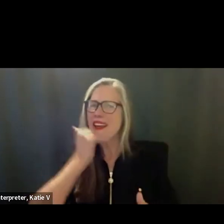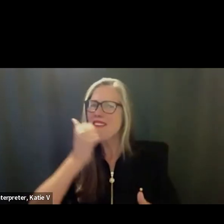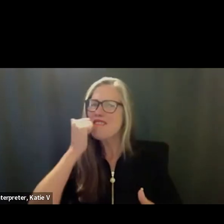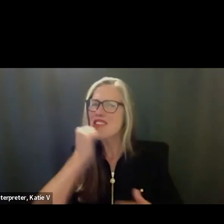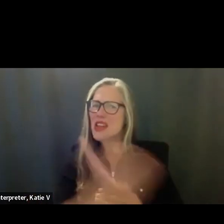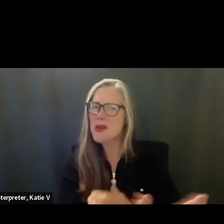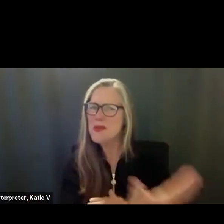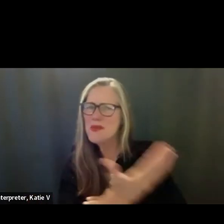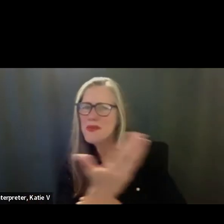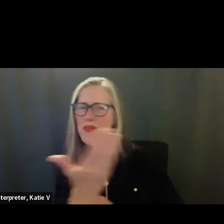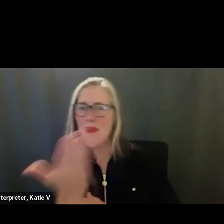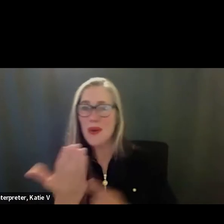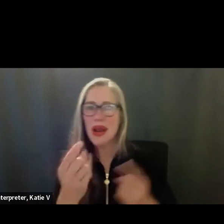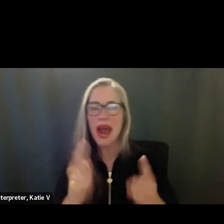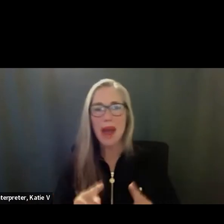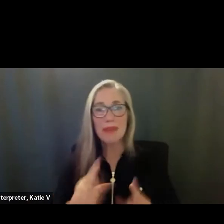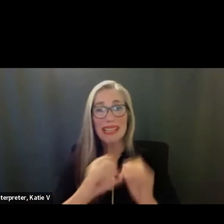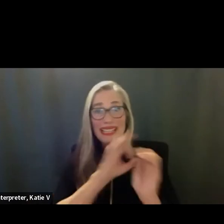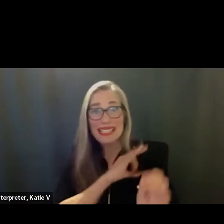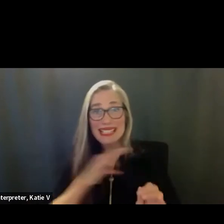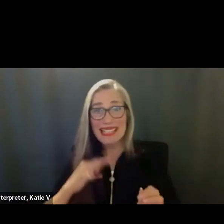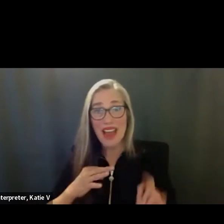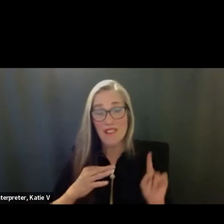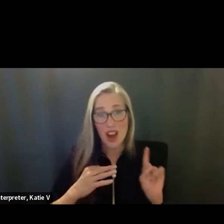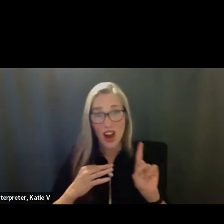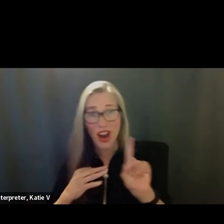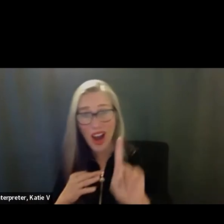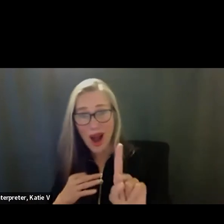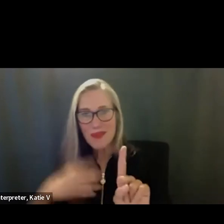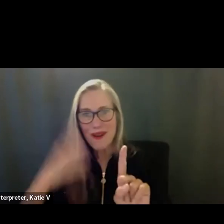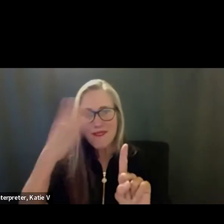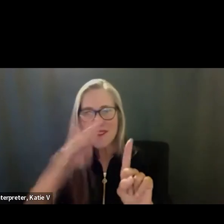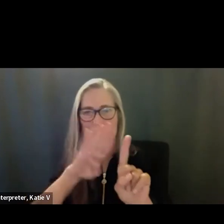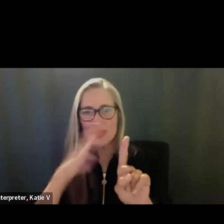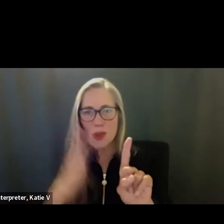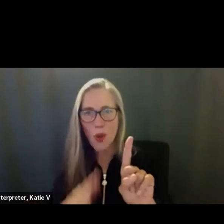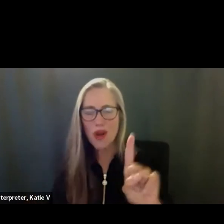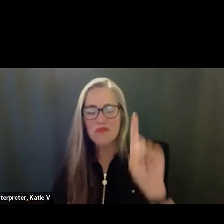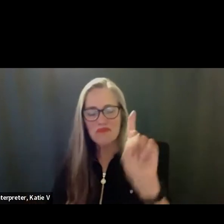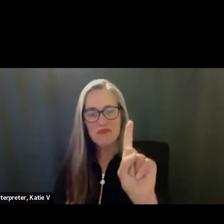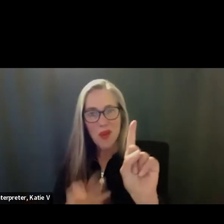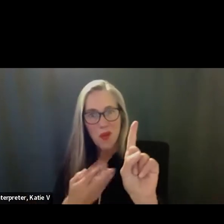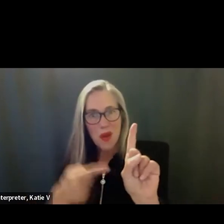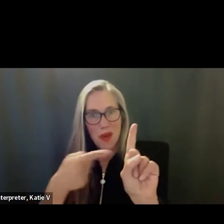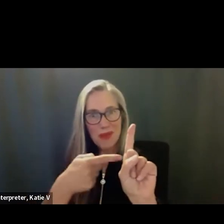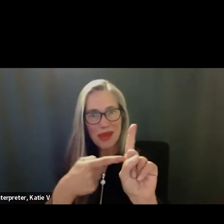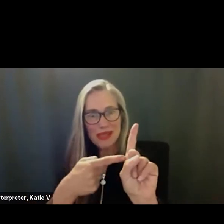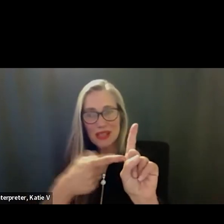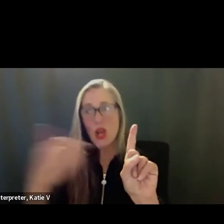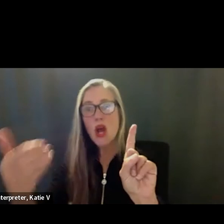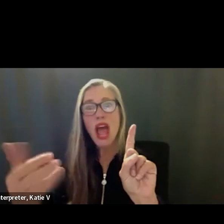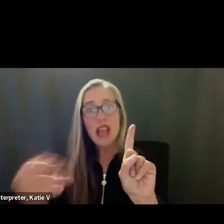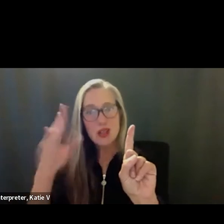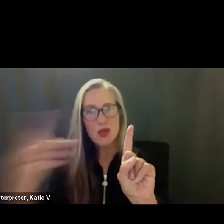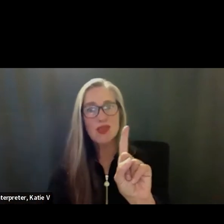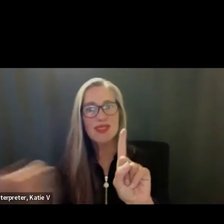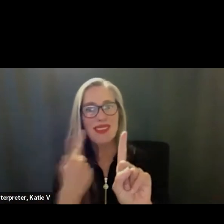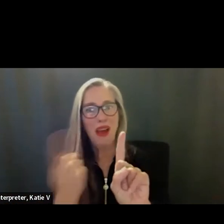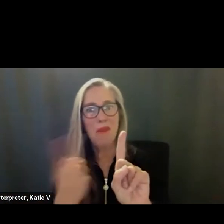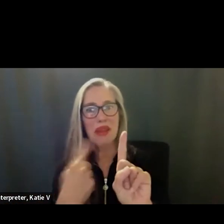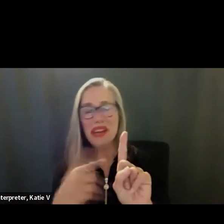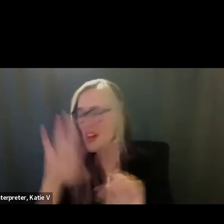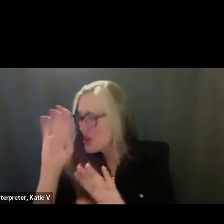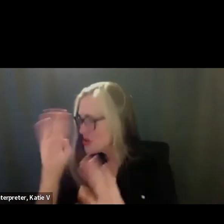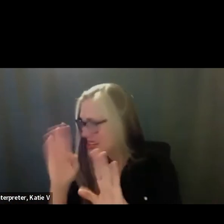community. Helps with a little bit of supervision as well. They have their learning objectives posted. And there they are on the right-hand